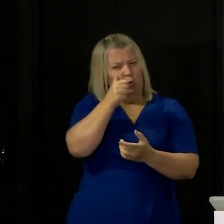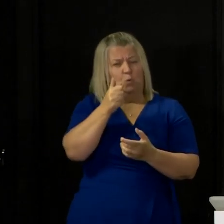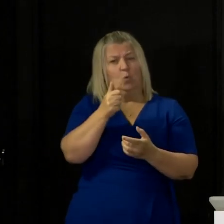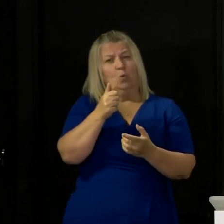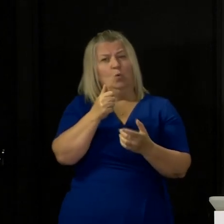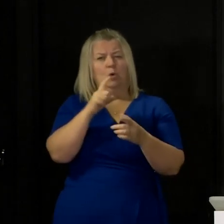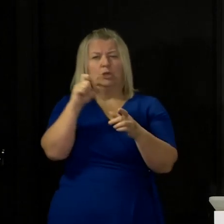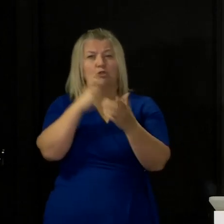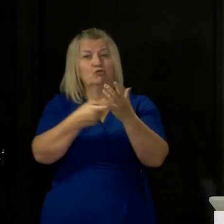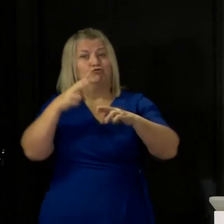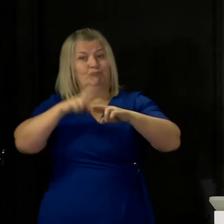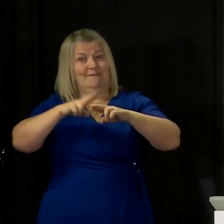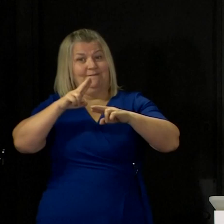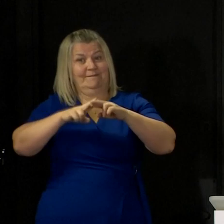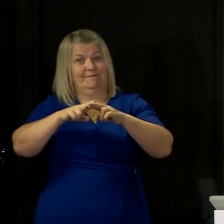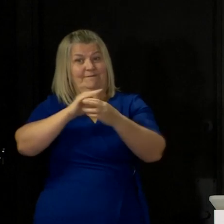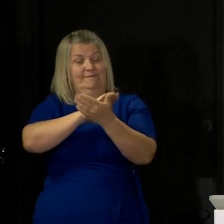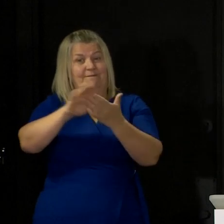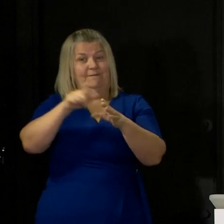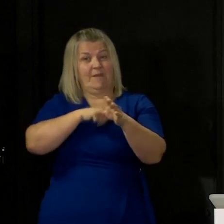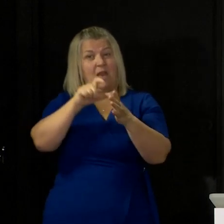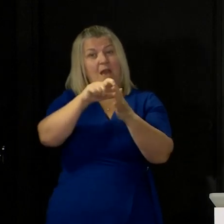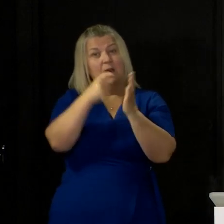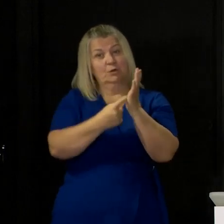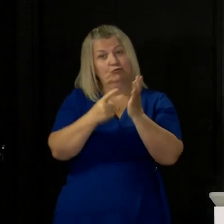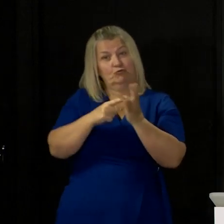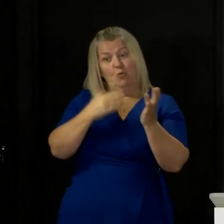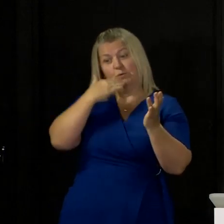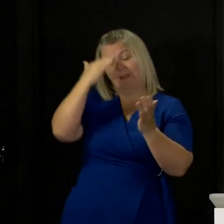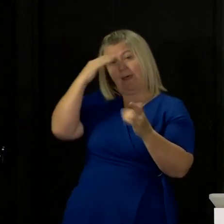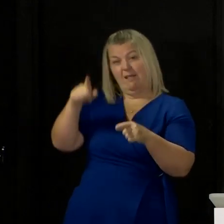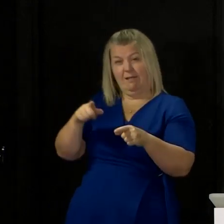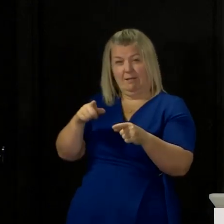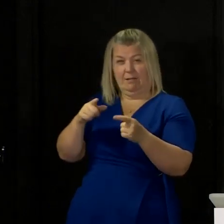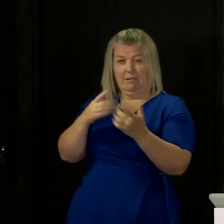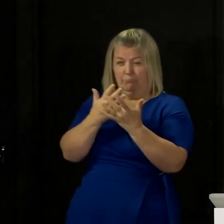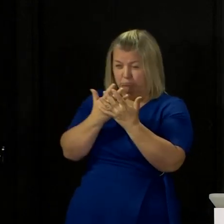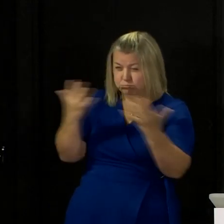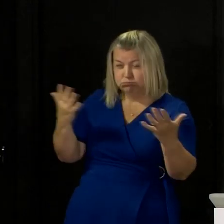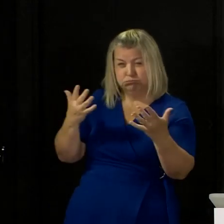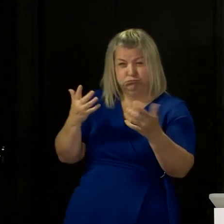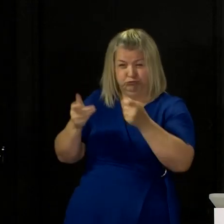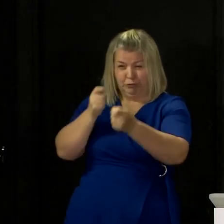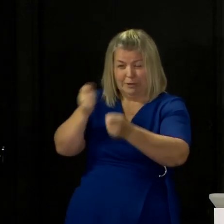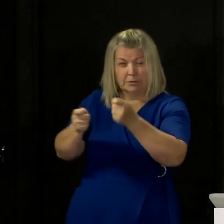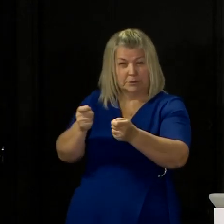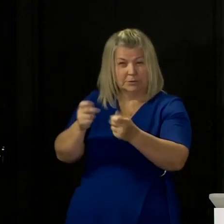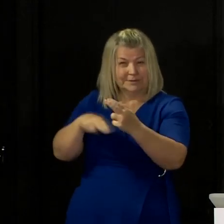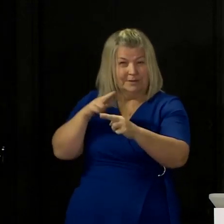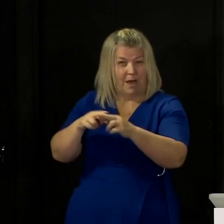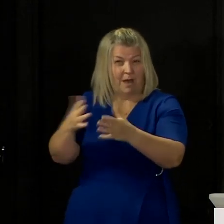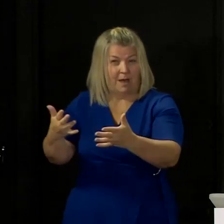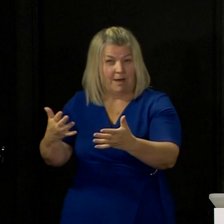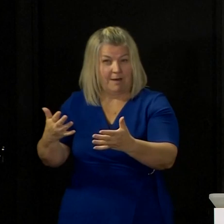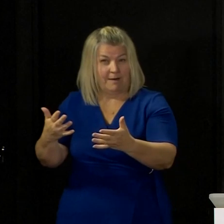there's 240 jobs at risk of redundancy there. Again, is there any specific help that you can offer these people?